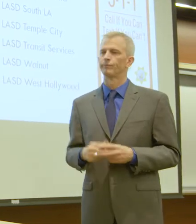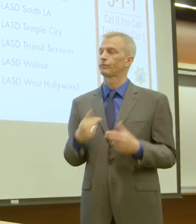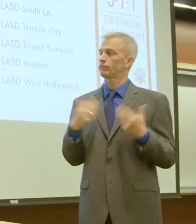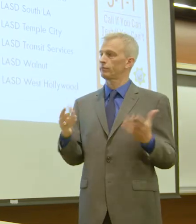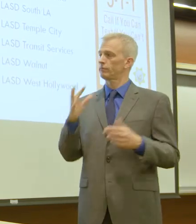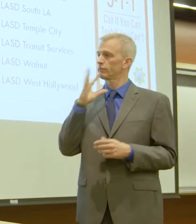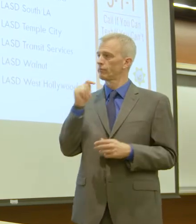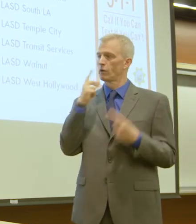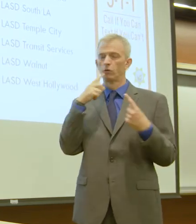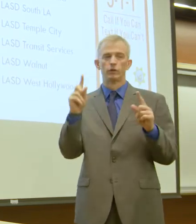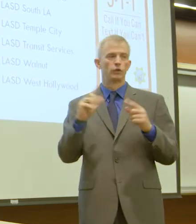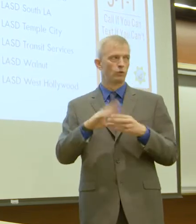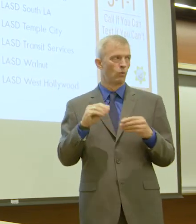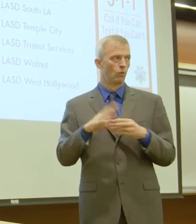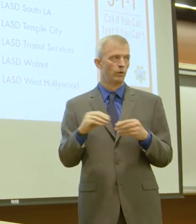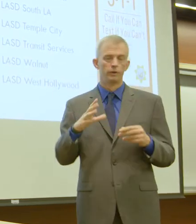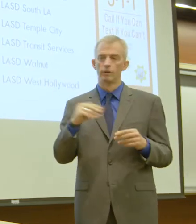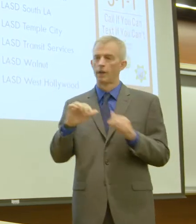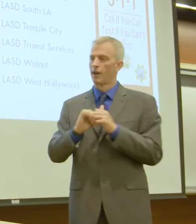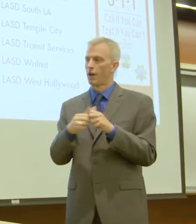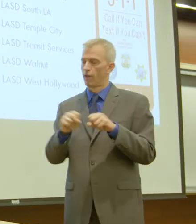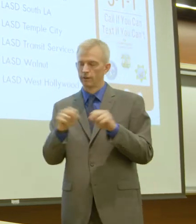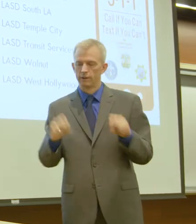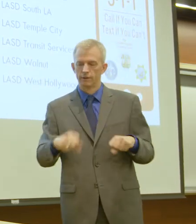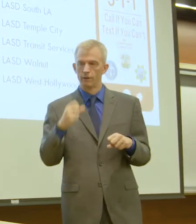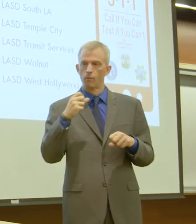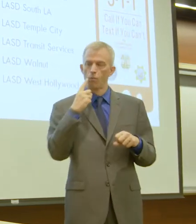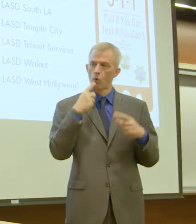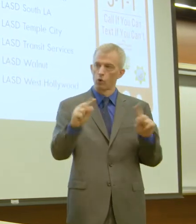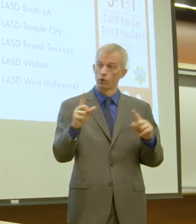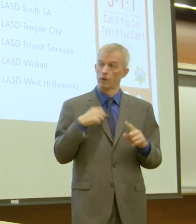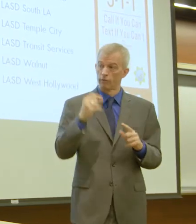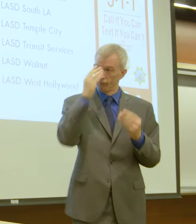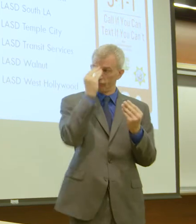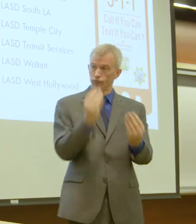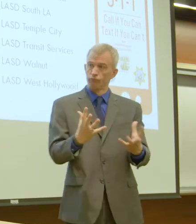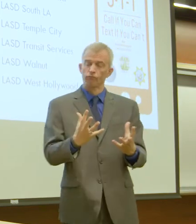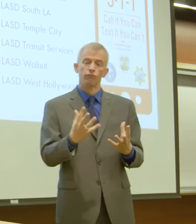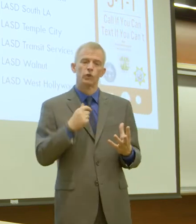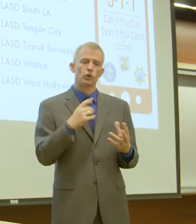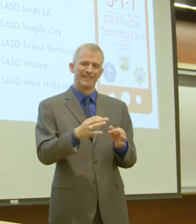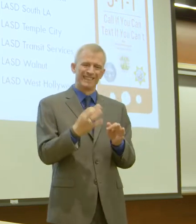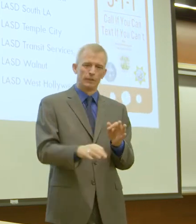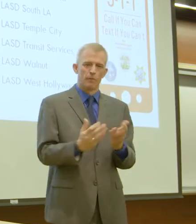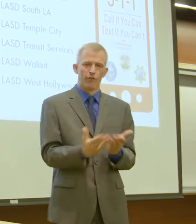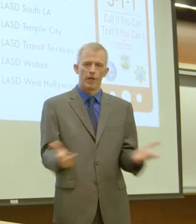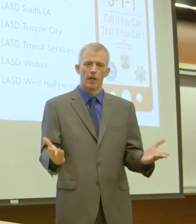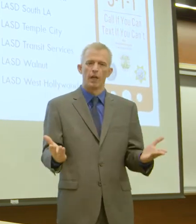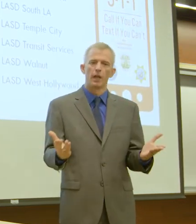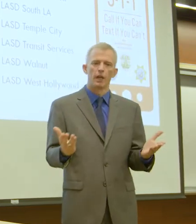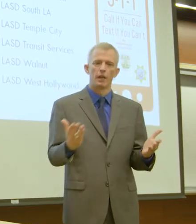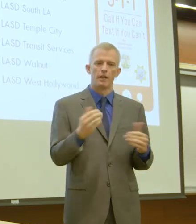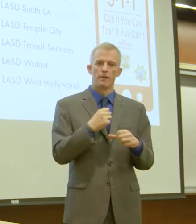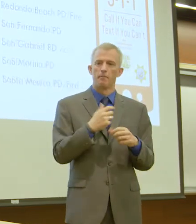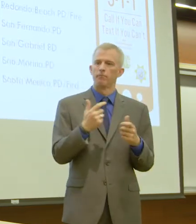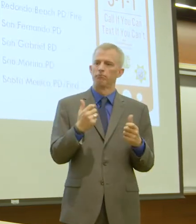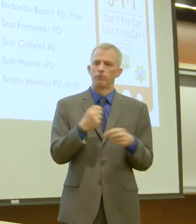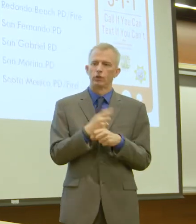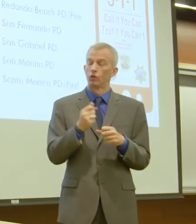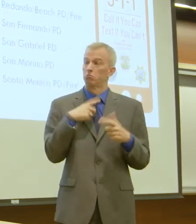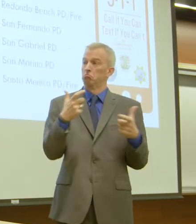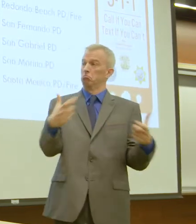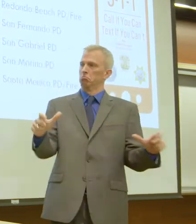success stories and how this system works. And I have to tell you, such a simple thing which makes such a significant